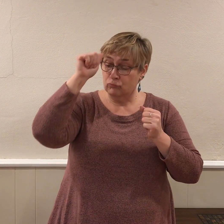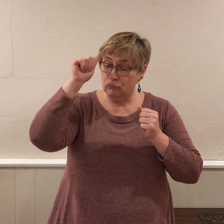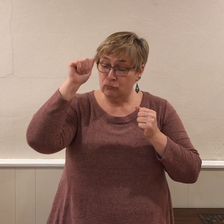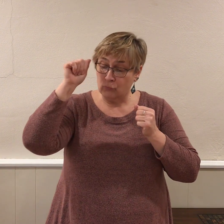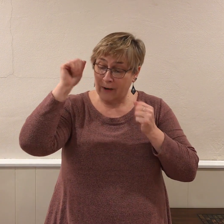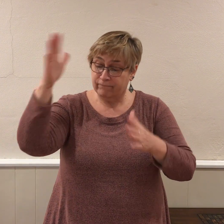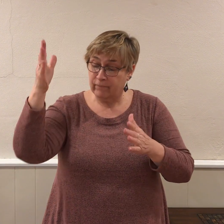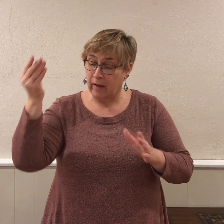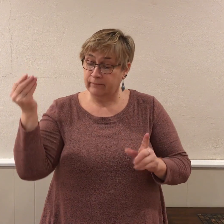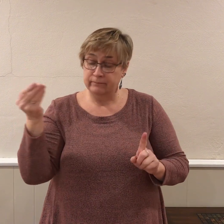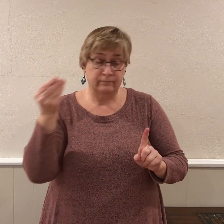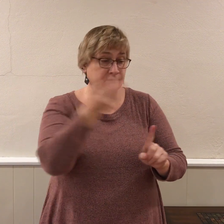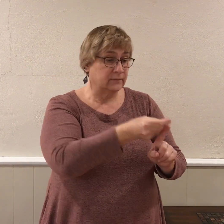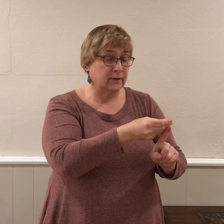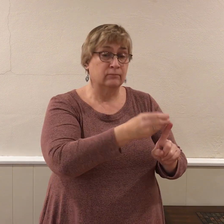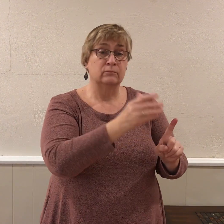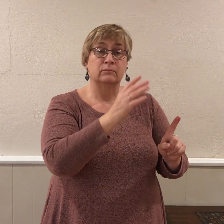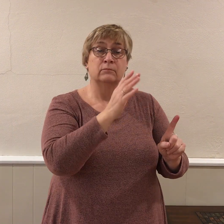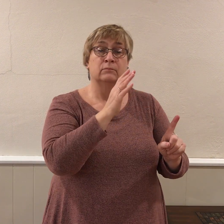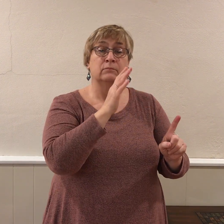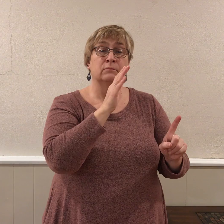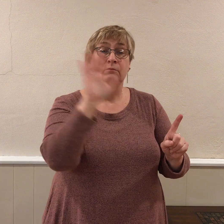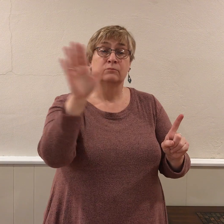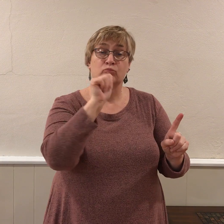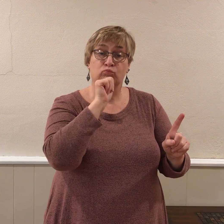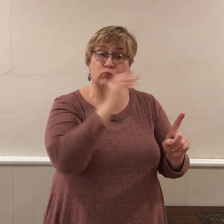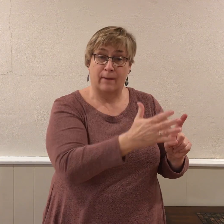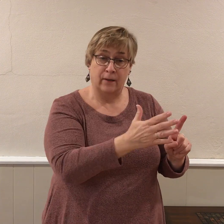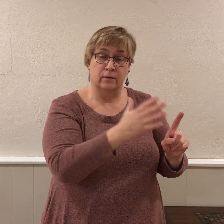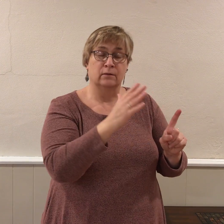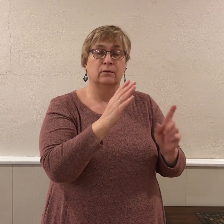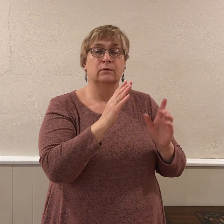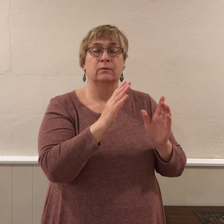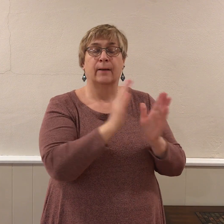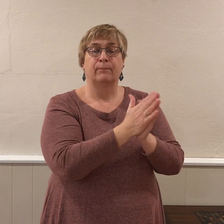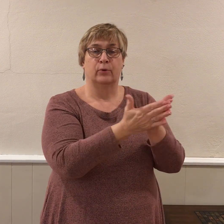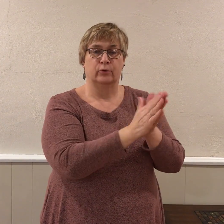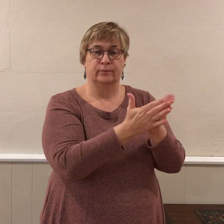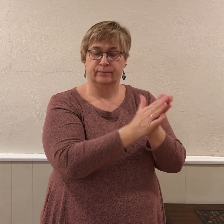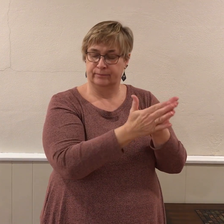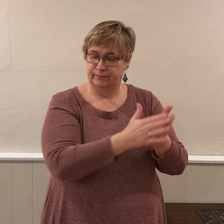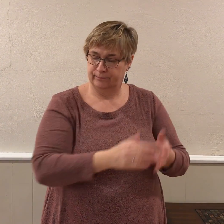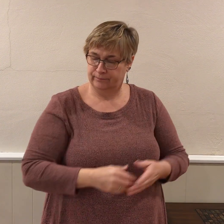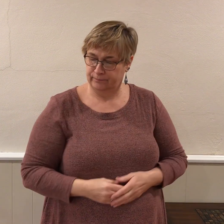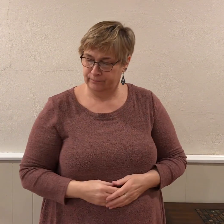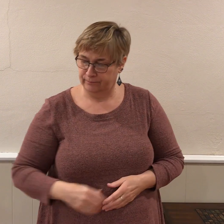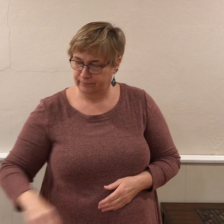My grandfather gave my grandmother a book.